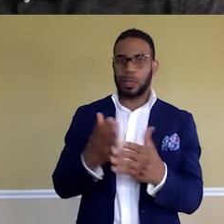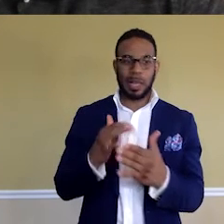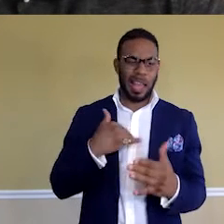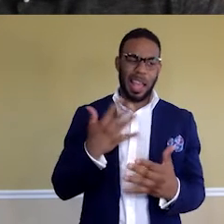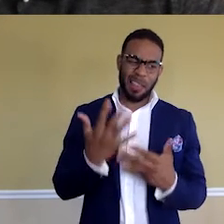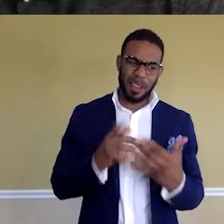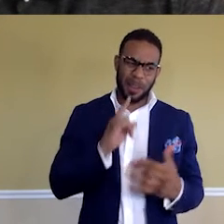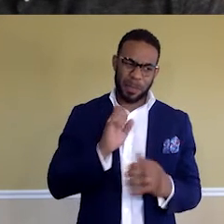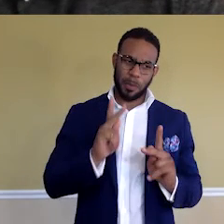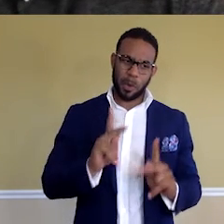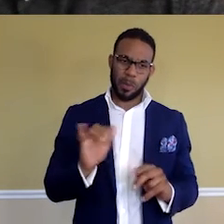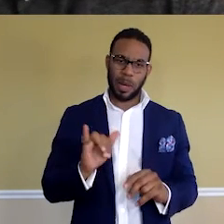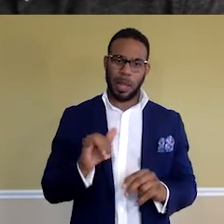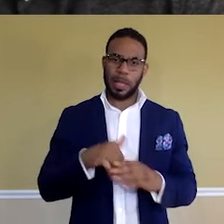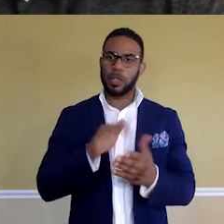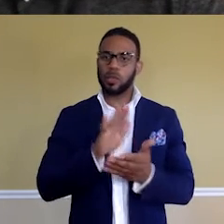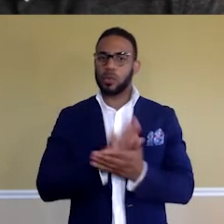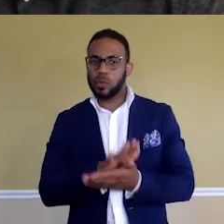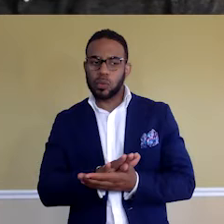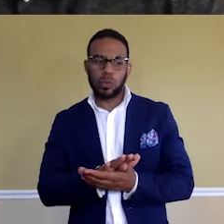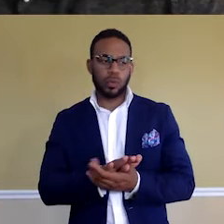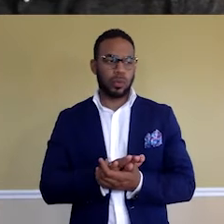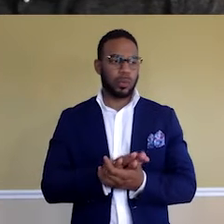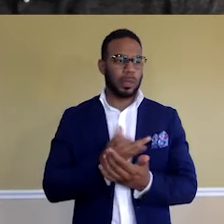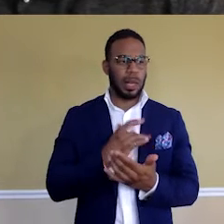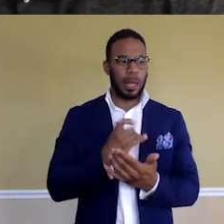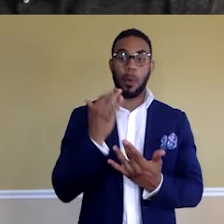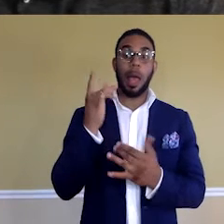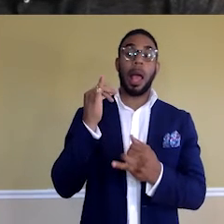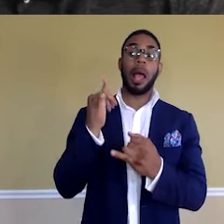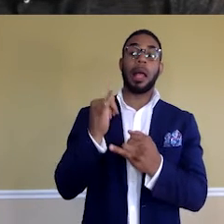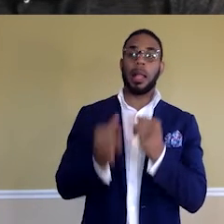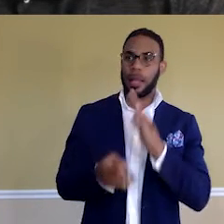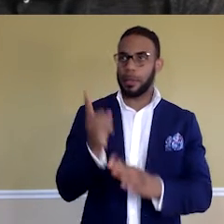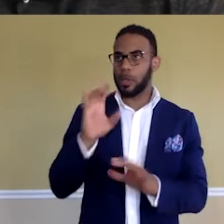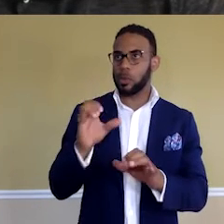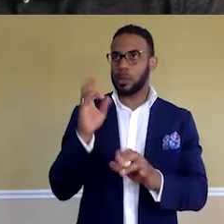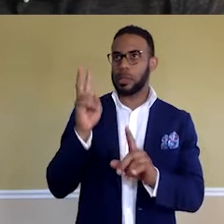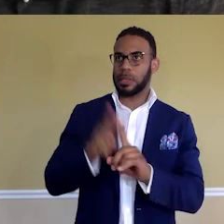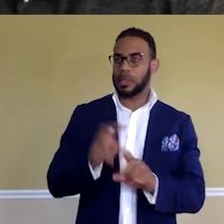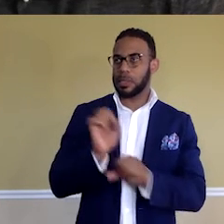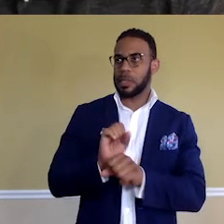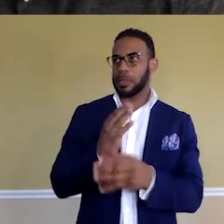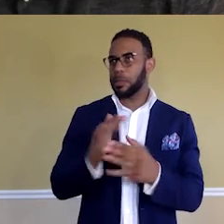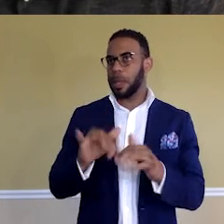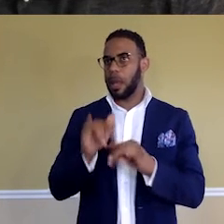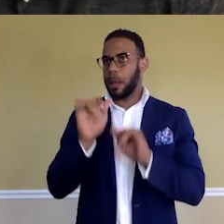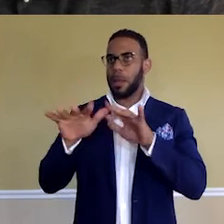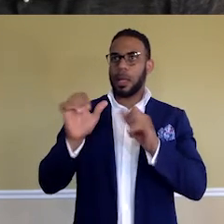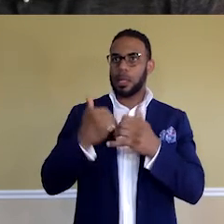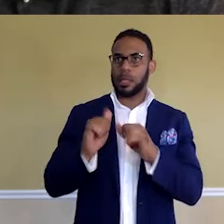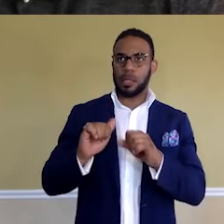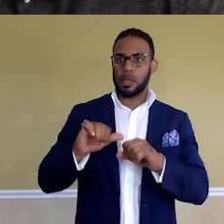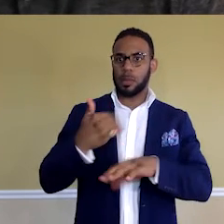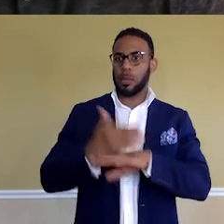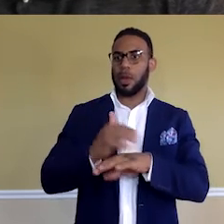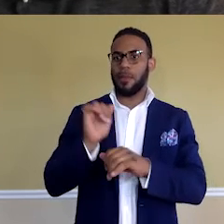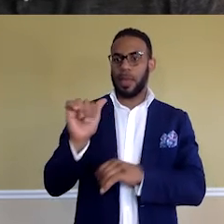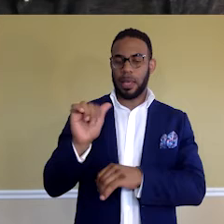of been a person where like in school, I'd like wait to the last minute to do assignments and somehow magically still pull off an A. So, getting